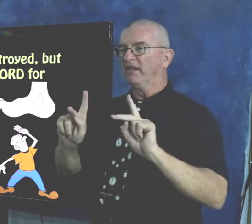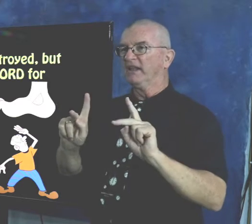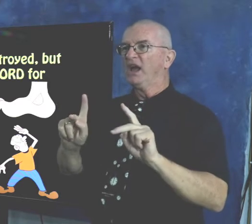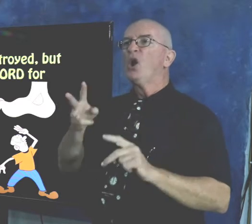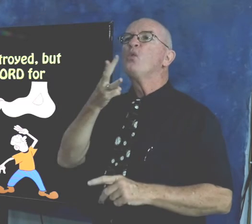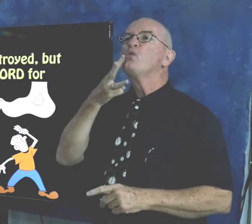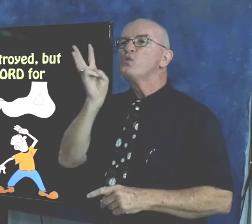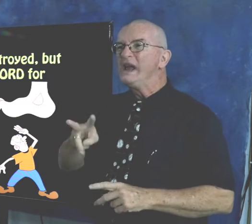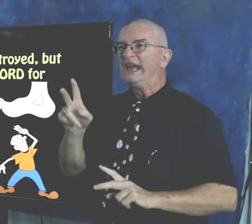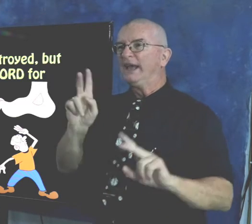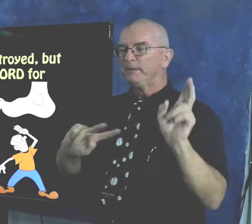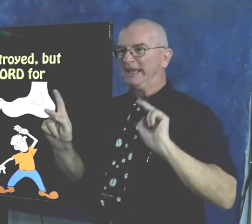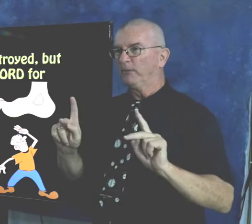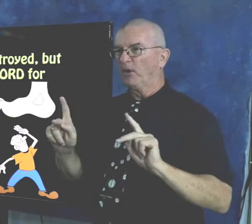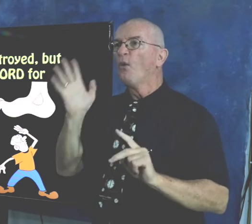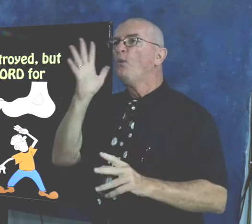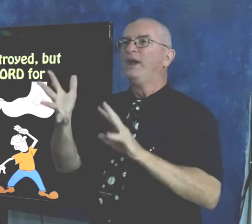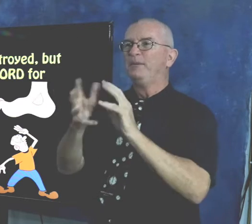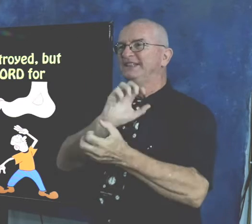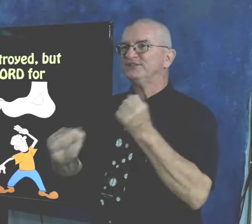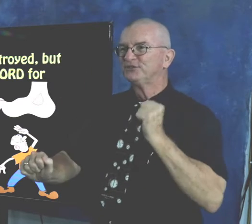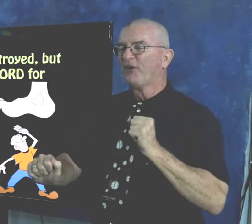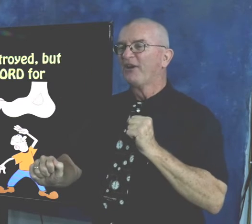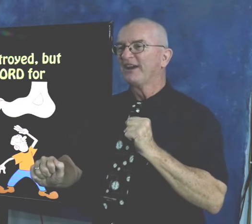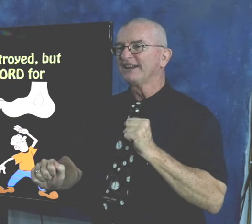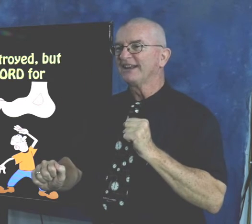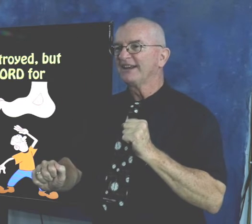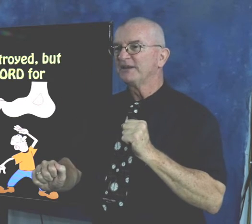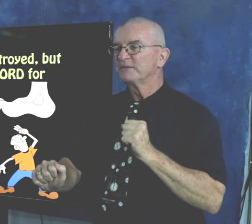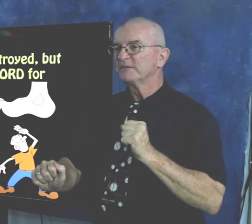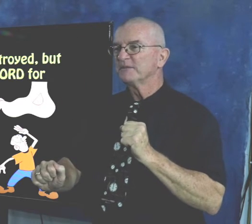Evil people, wicked people will be destroyed.